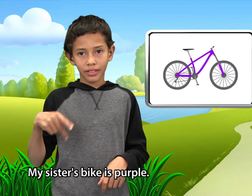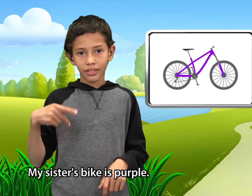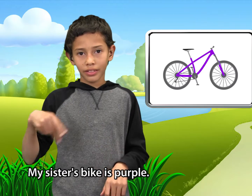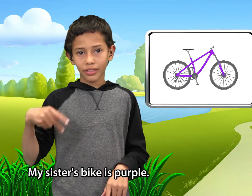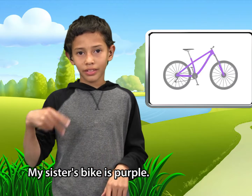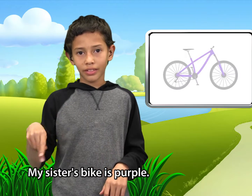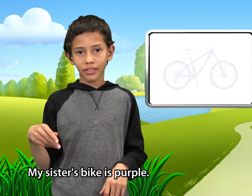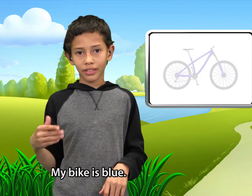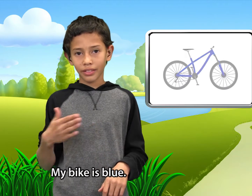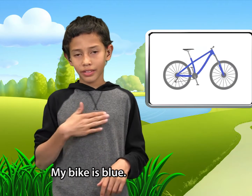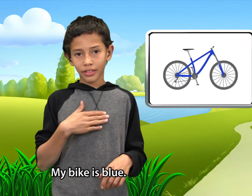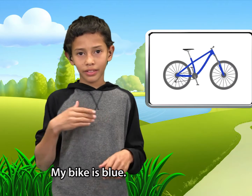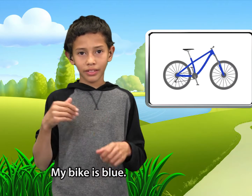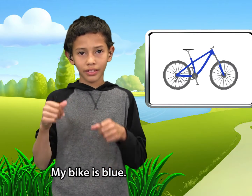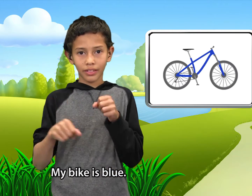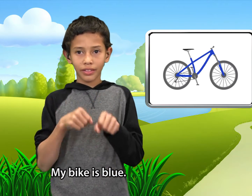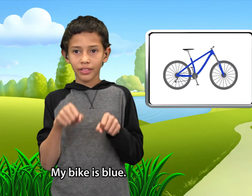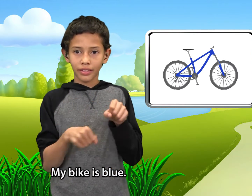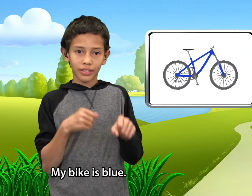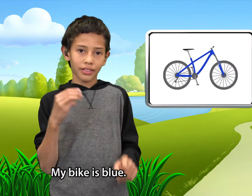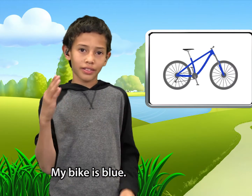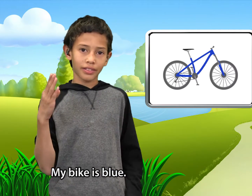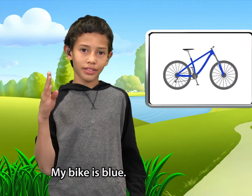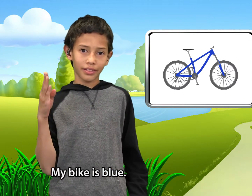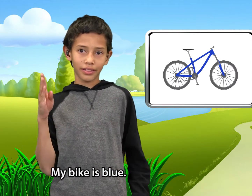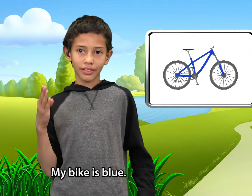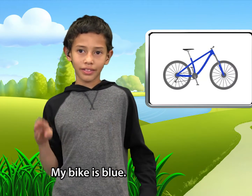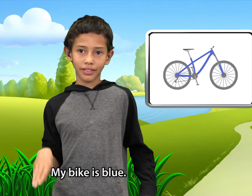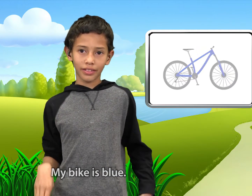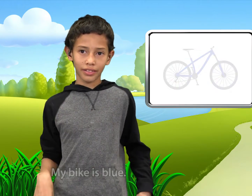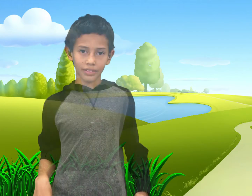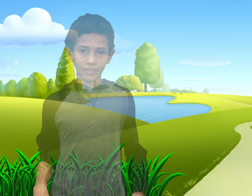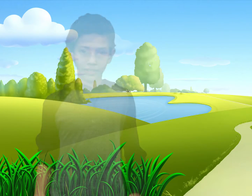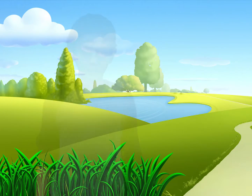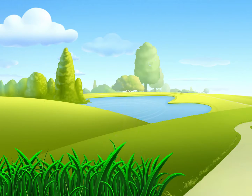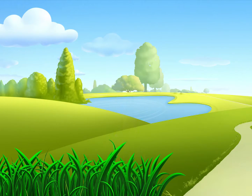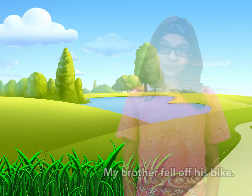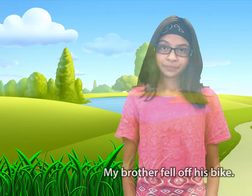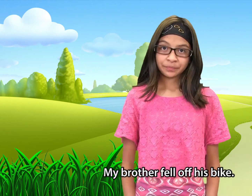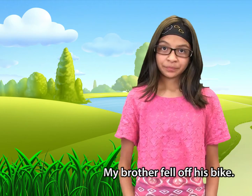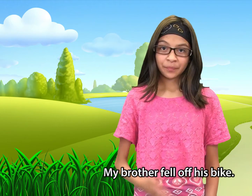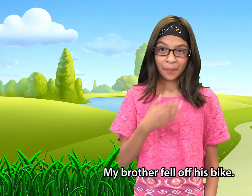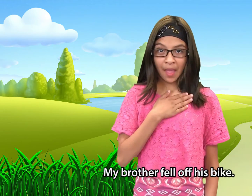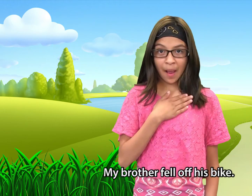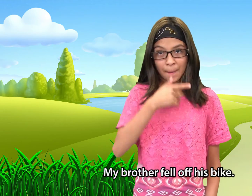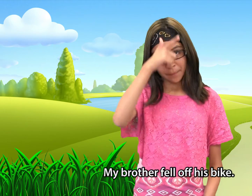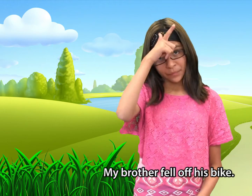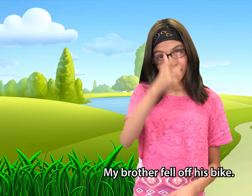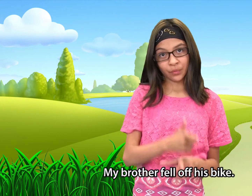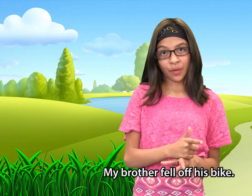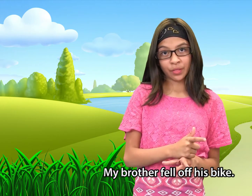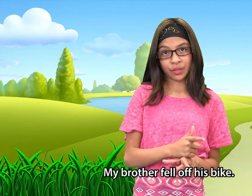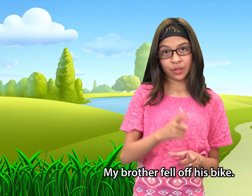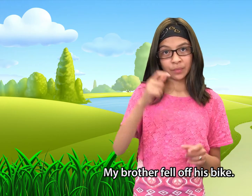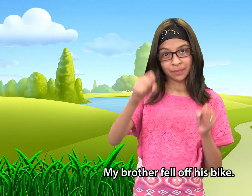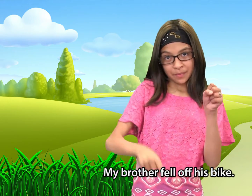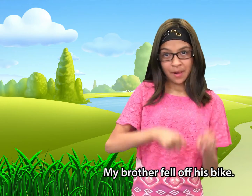my bike is blue my brother fell